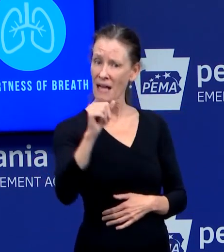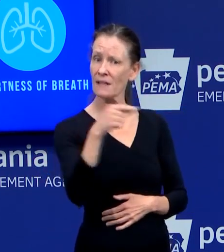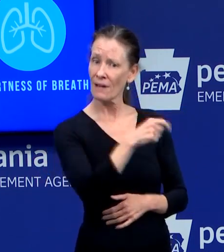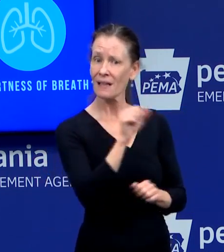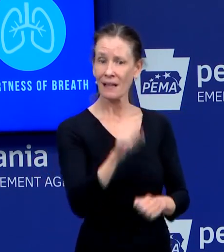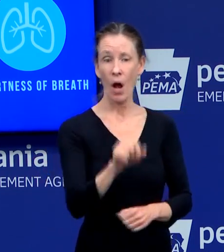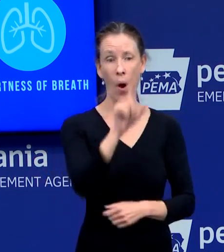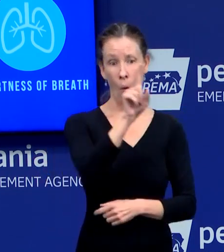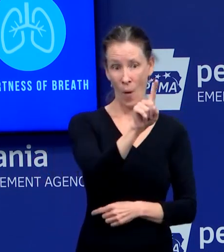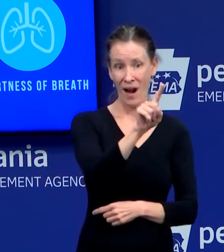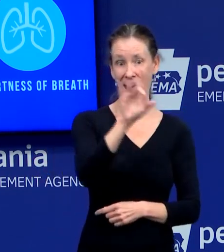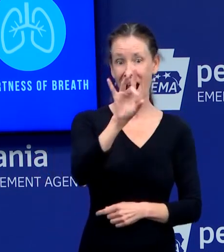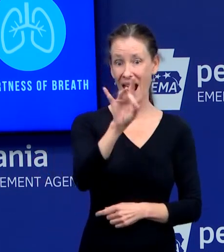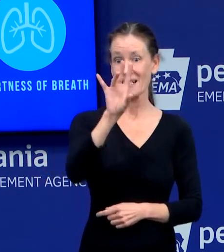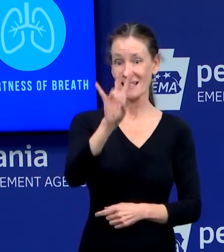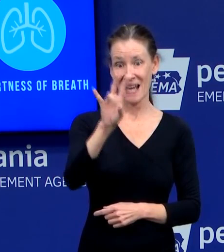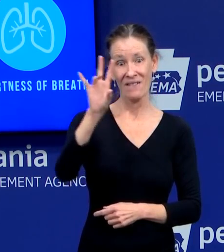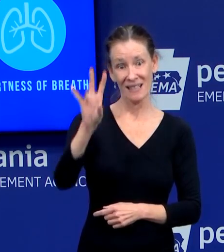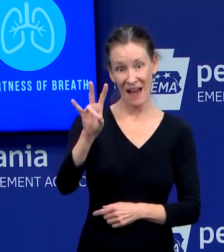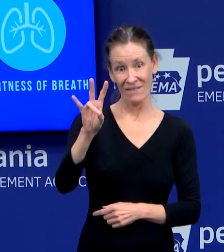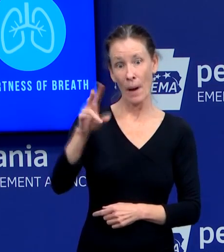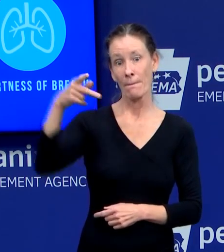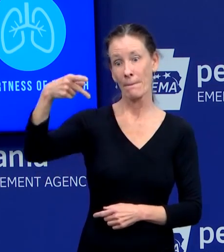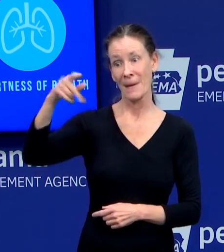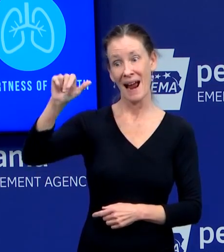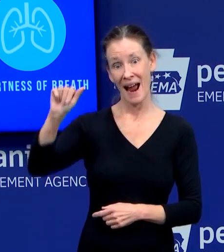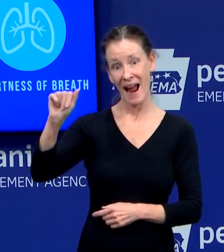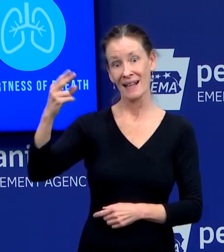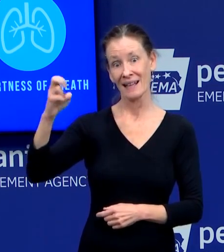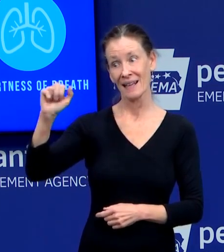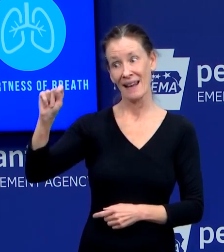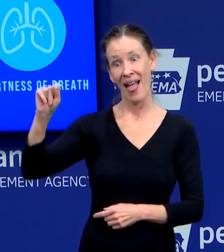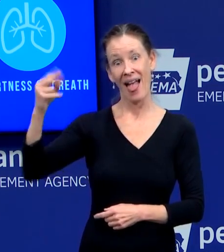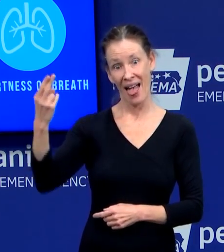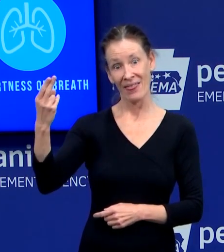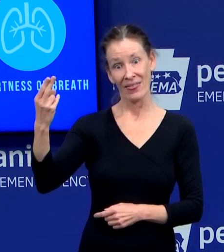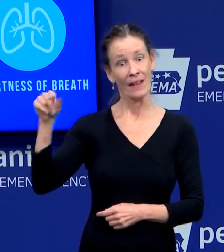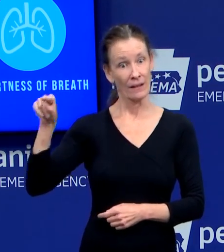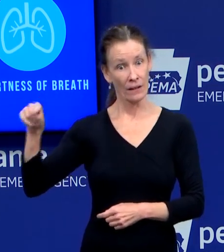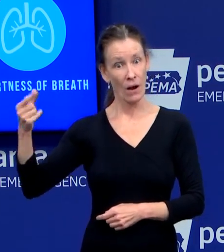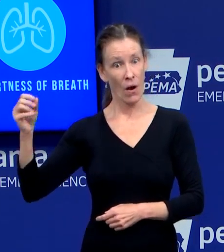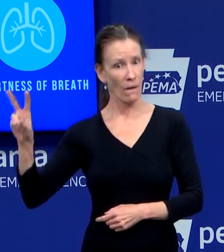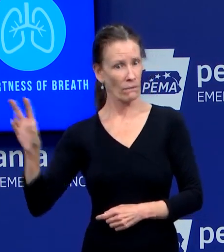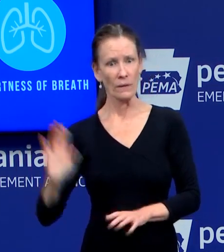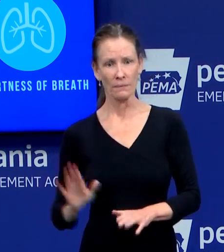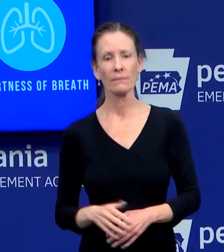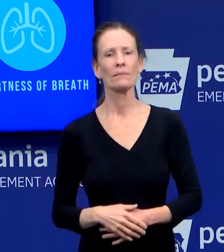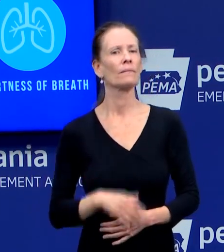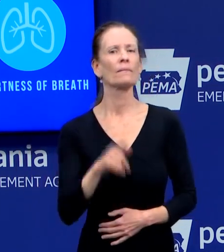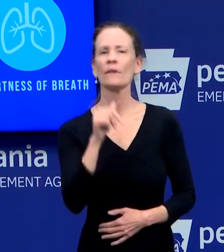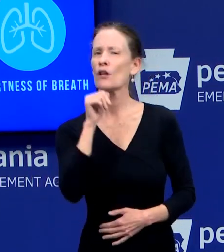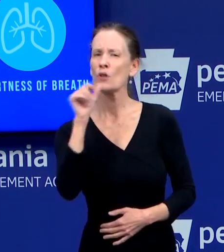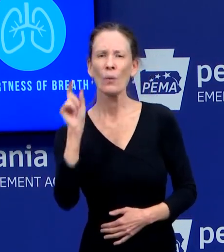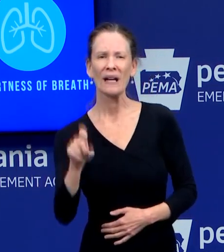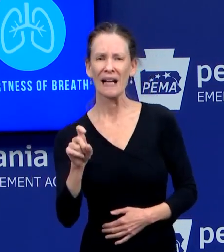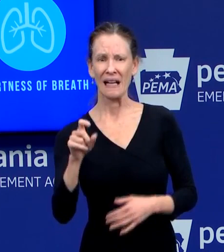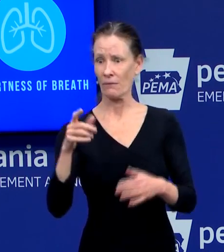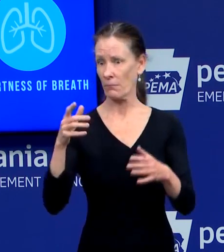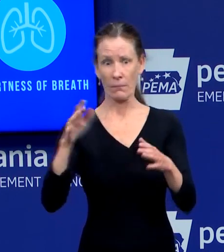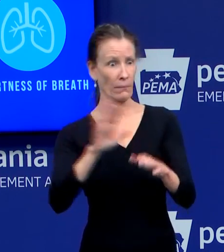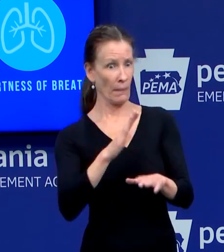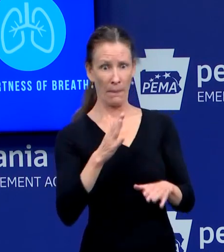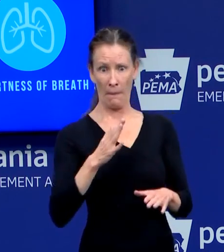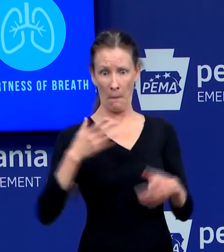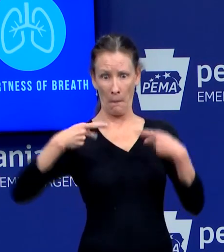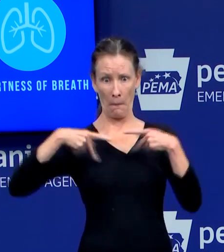But they do not need our permission to send a test to a commercial laboratory. So I think that the addition of the commercial laboratory is very,